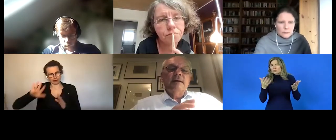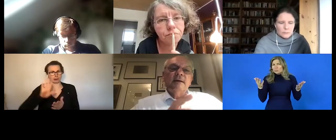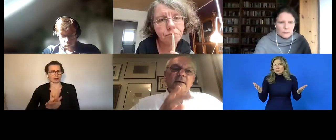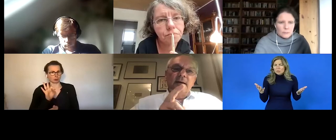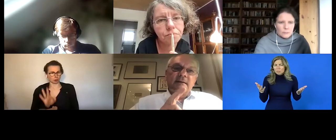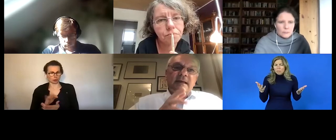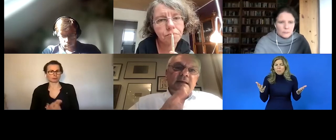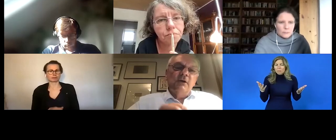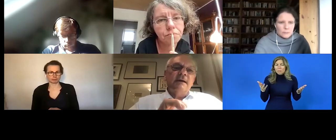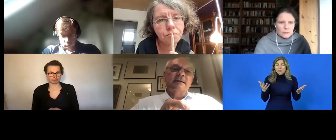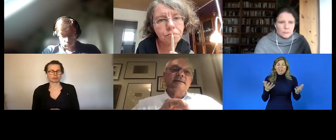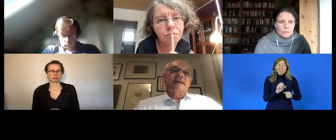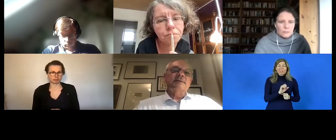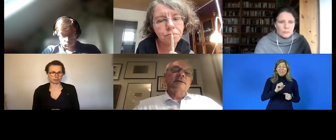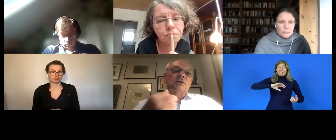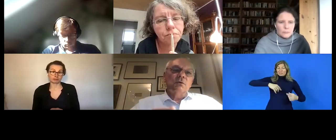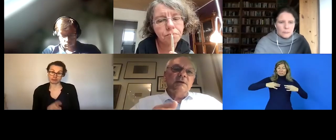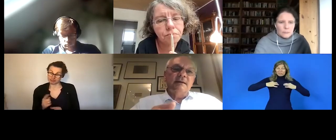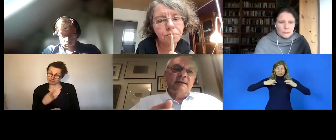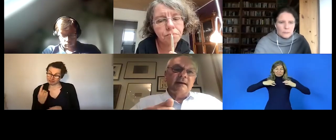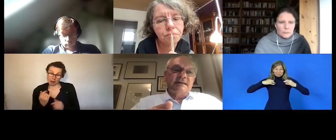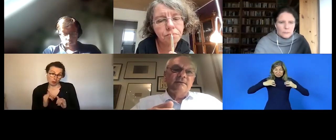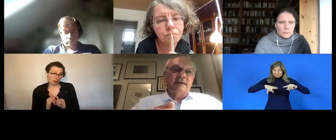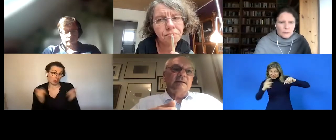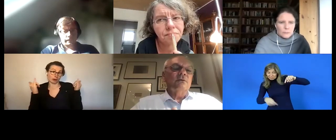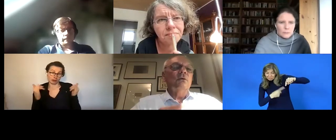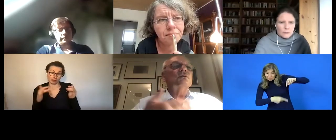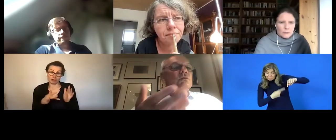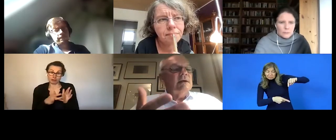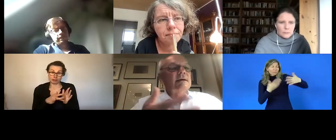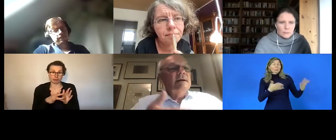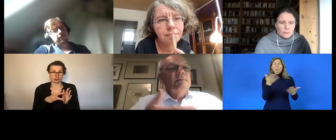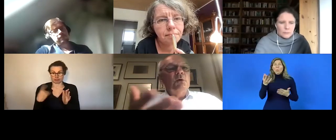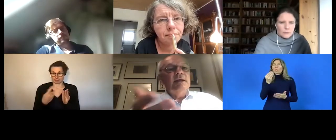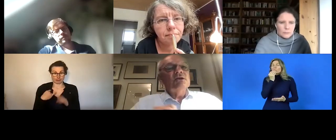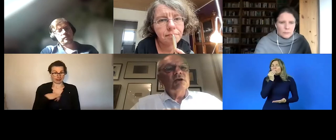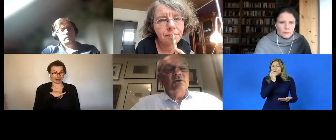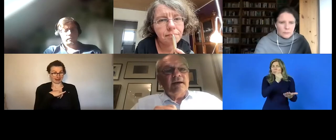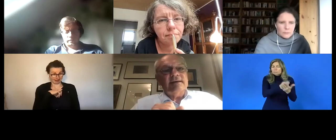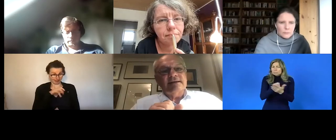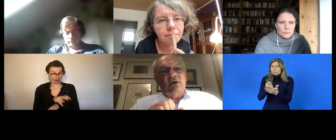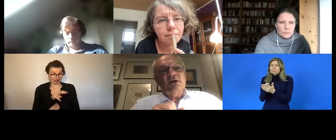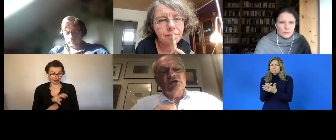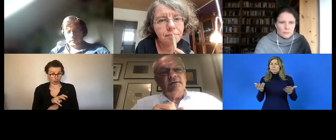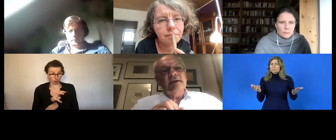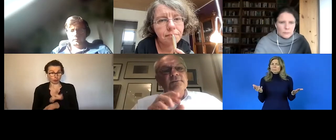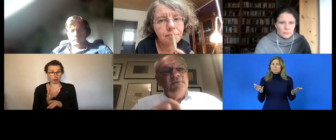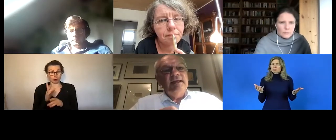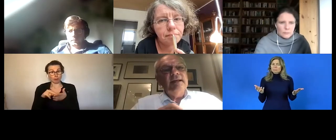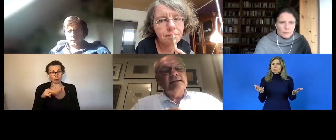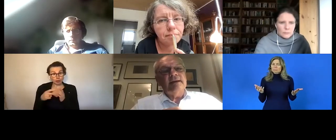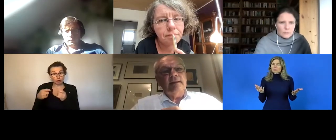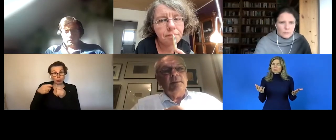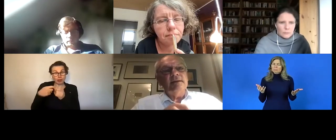laundry to to the laundrette and other things or go shopping for them um we think it's very important to